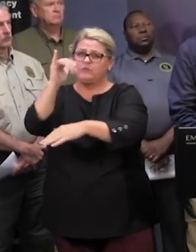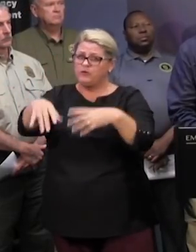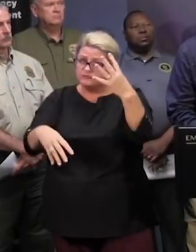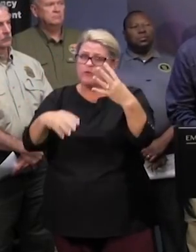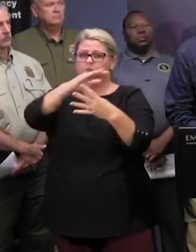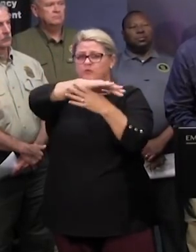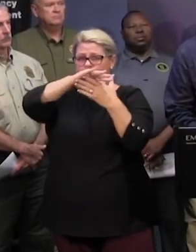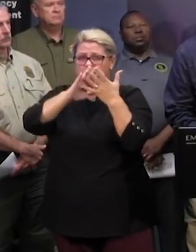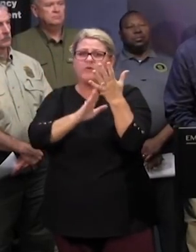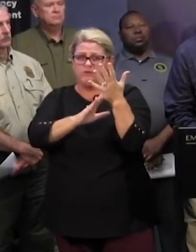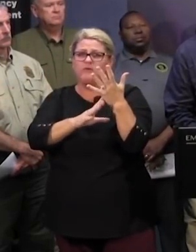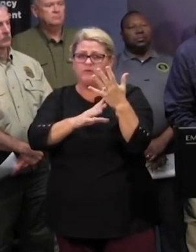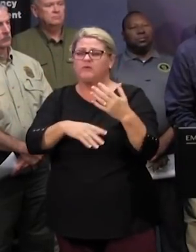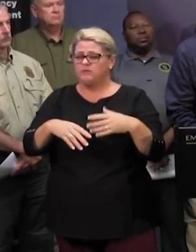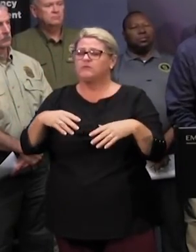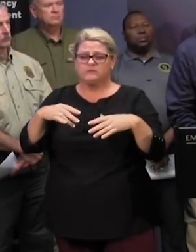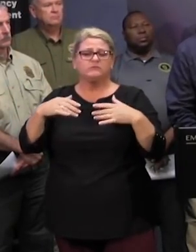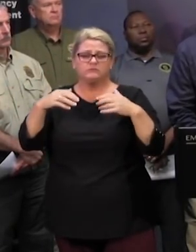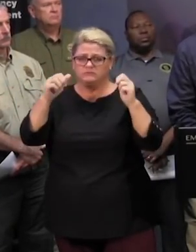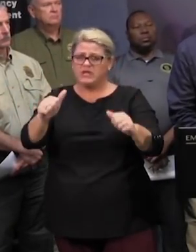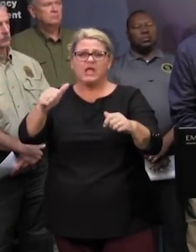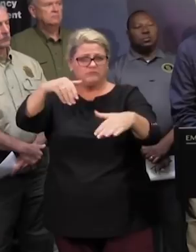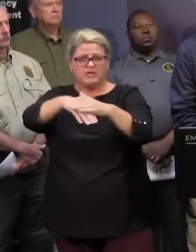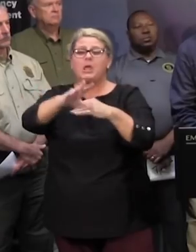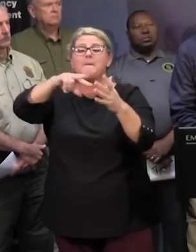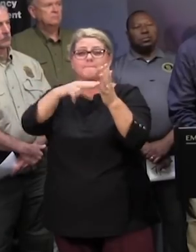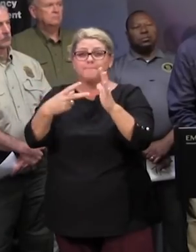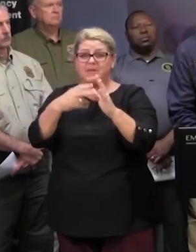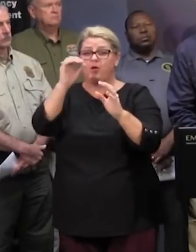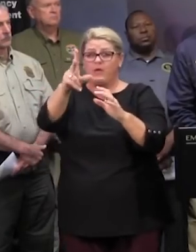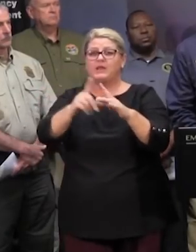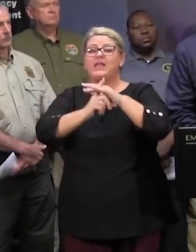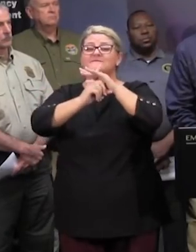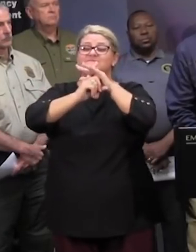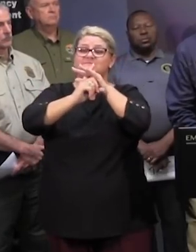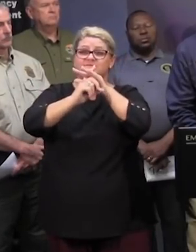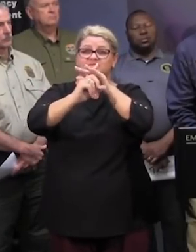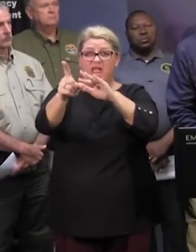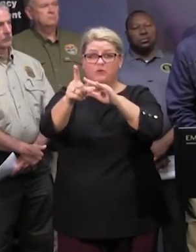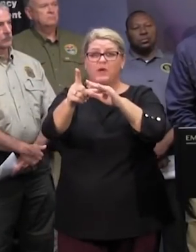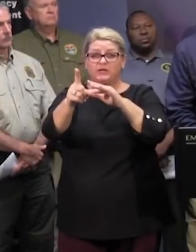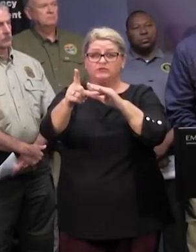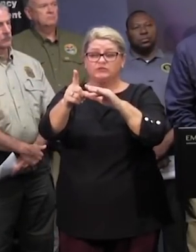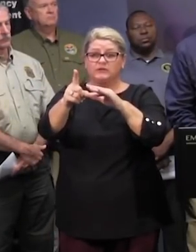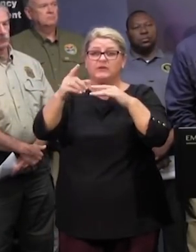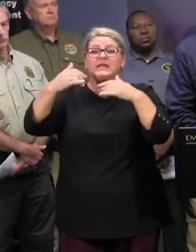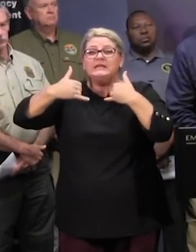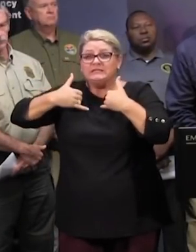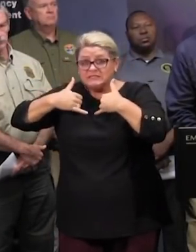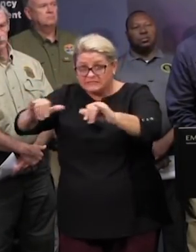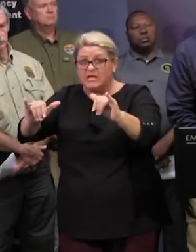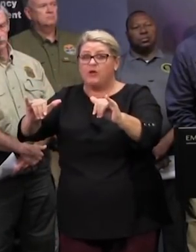dorchester and edistow beach that means that the evacuation order is still in effect for evacuation